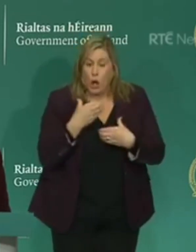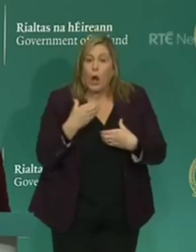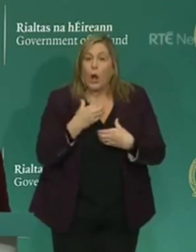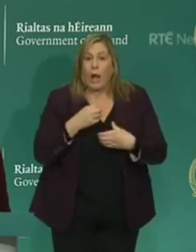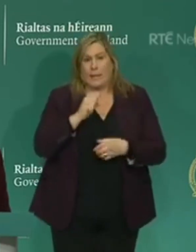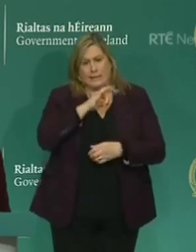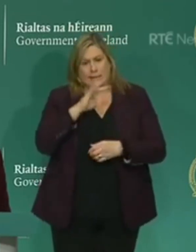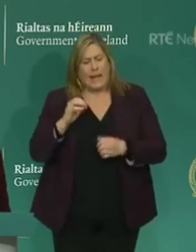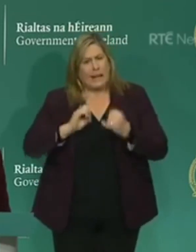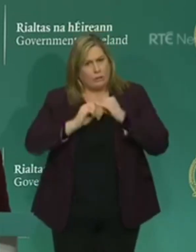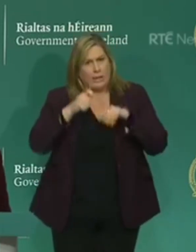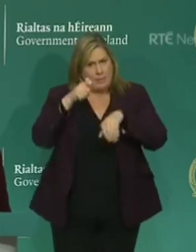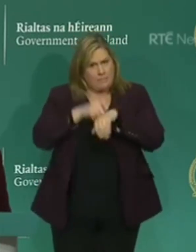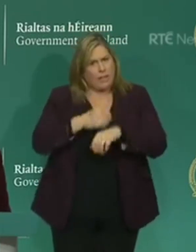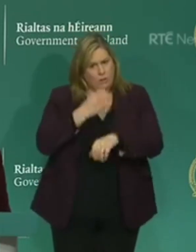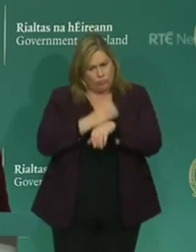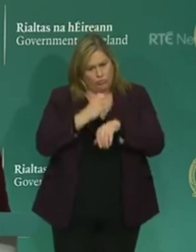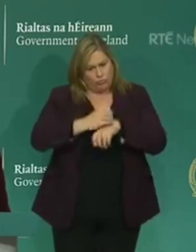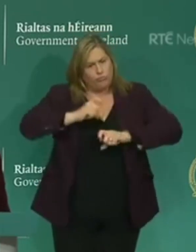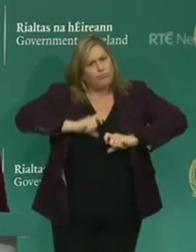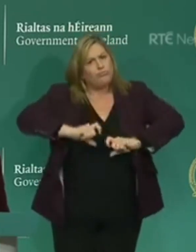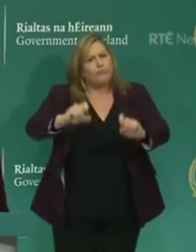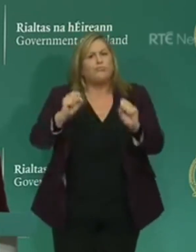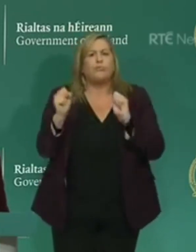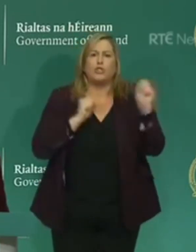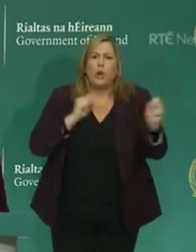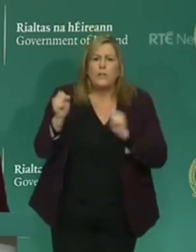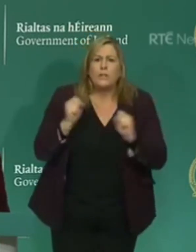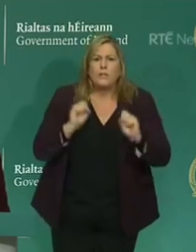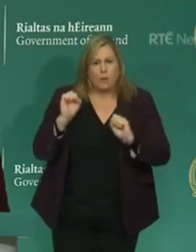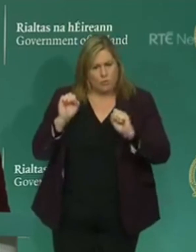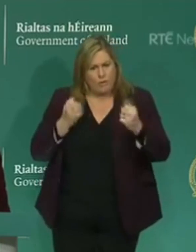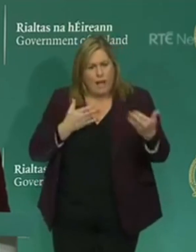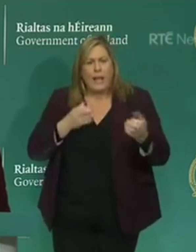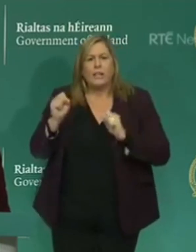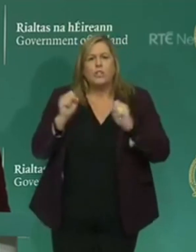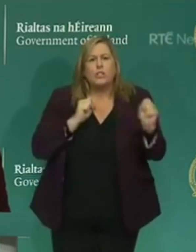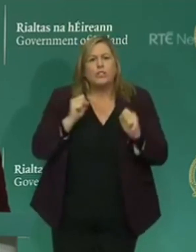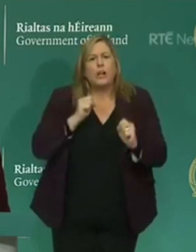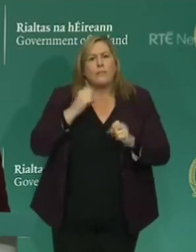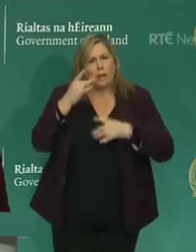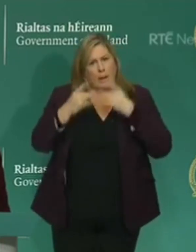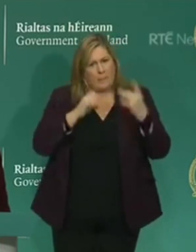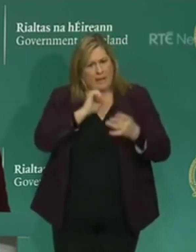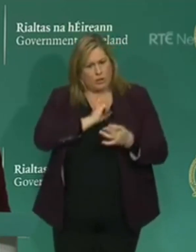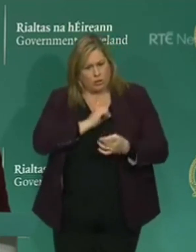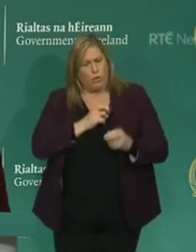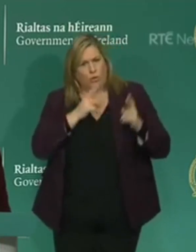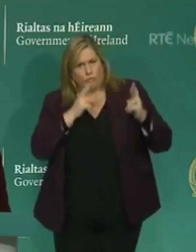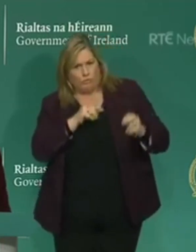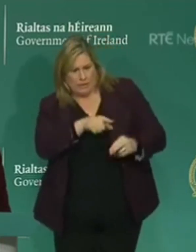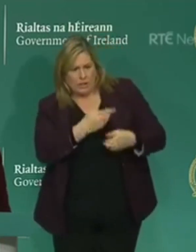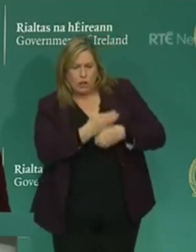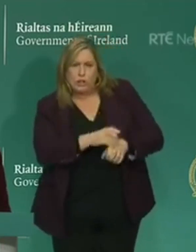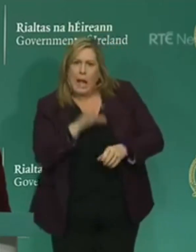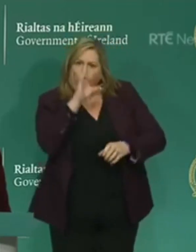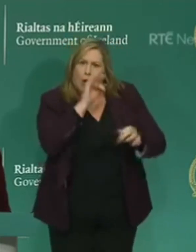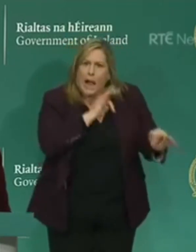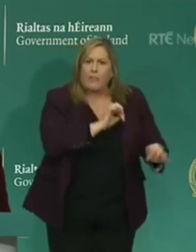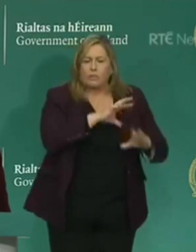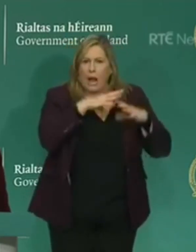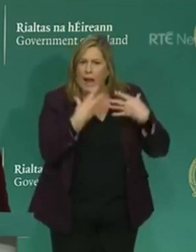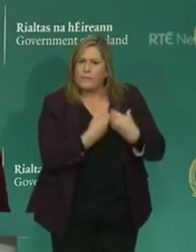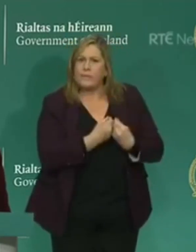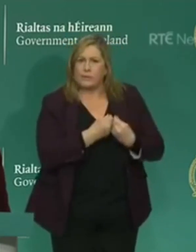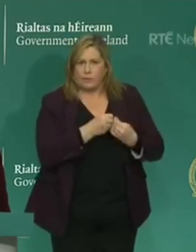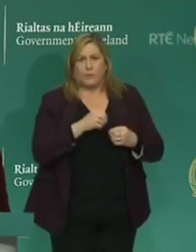supports and services. They are providing their services, balancing the needs and interests of the child with public health advice